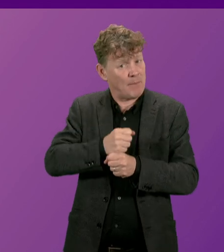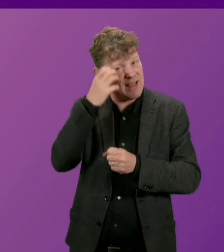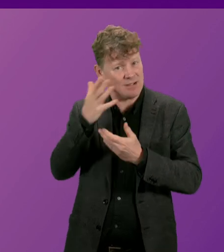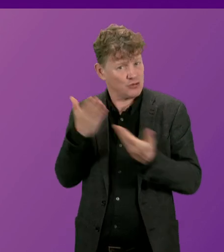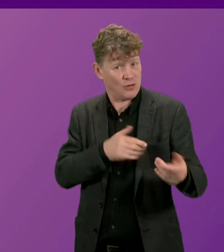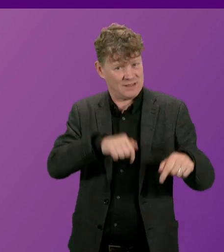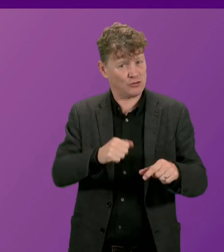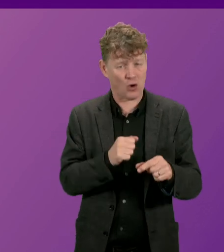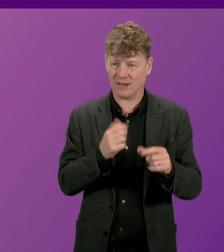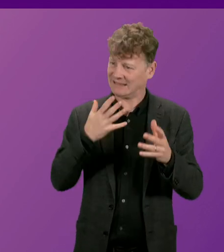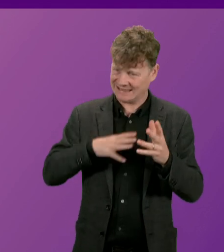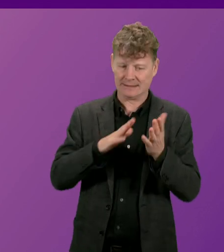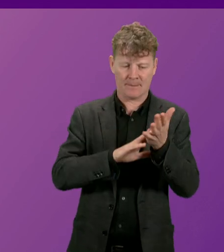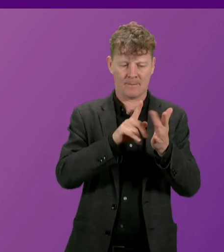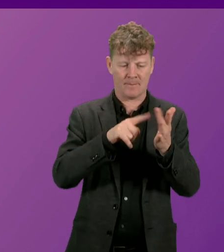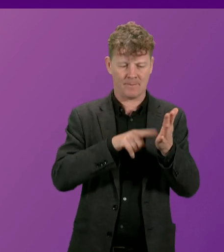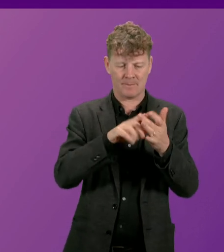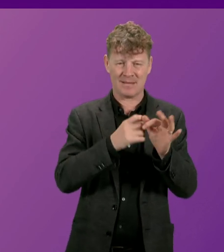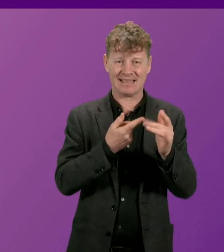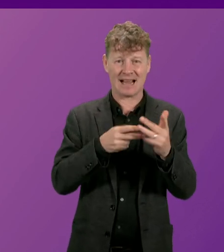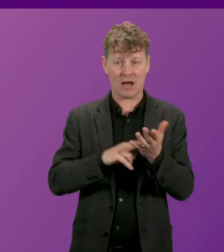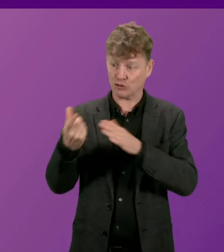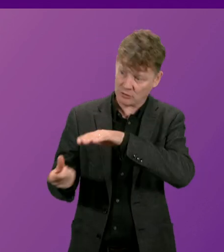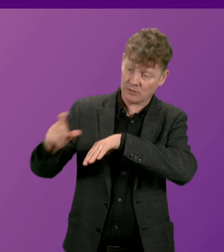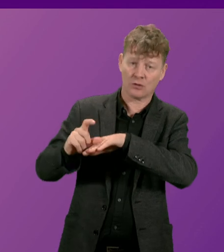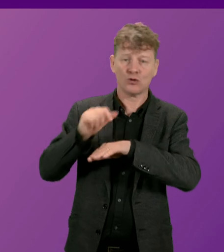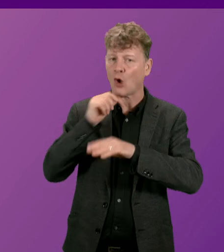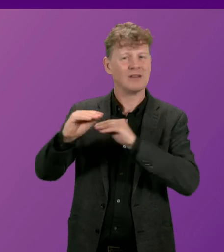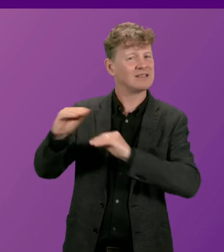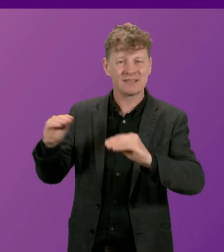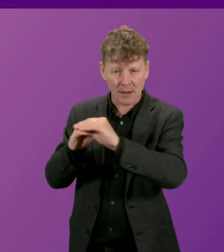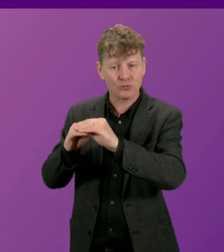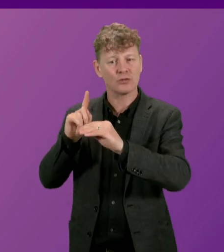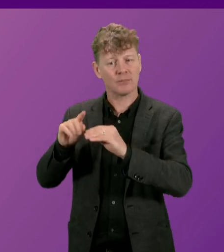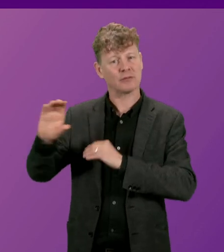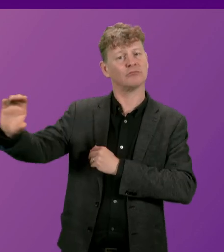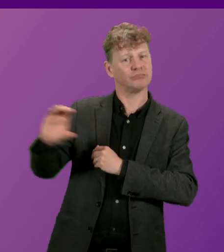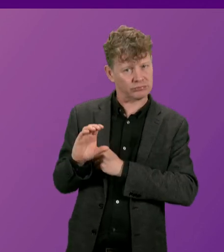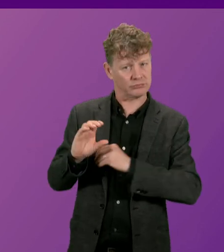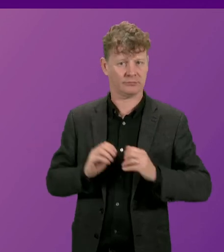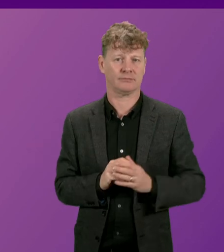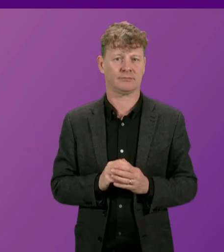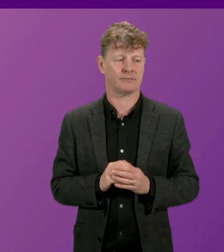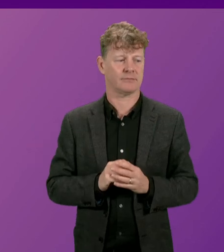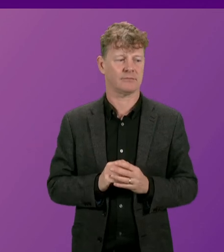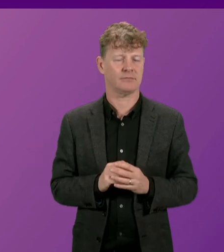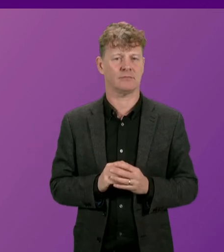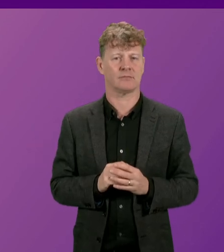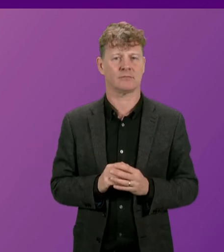mitigation must be provided in addition to and not as a substitute for increases to Scotland's block grant? First Minister.